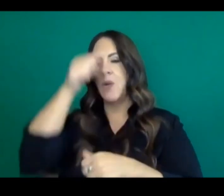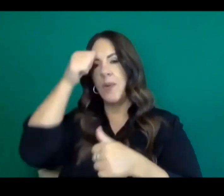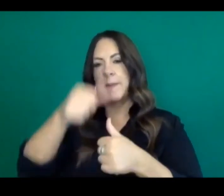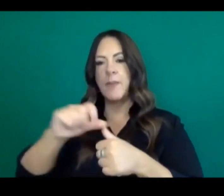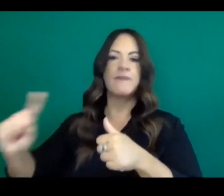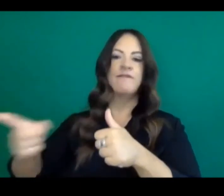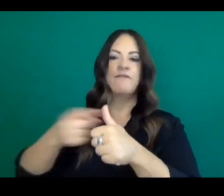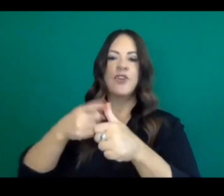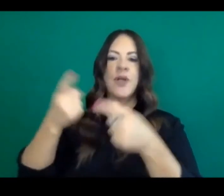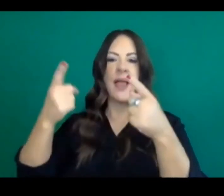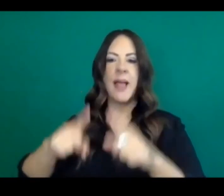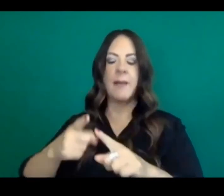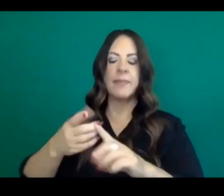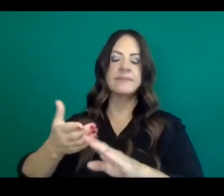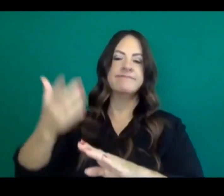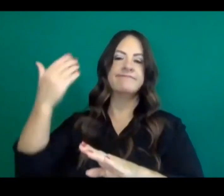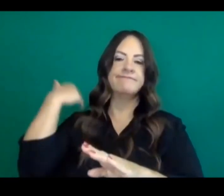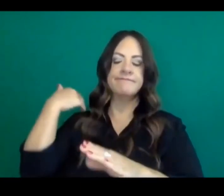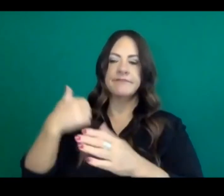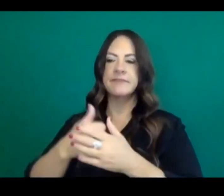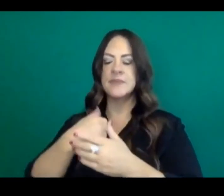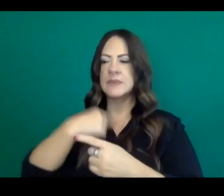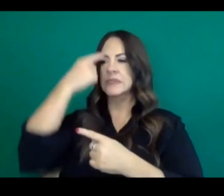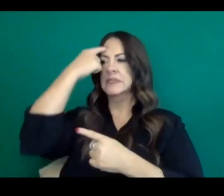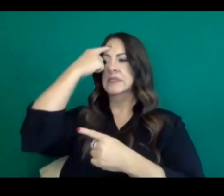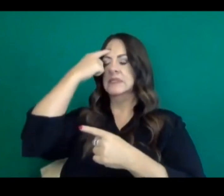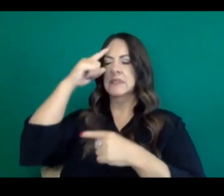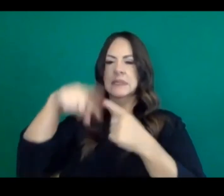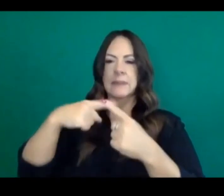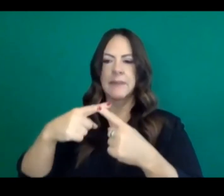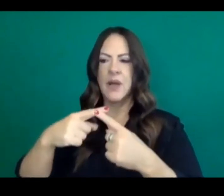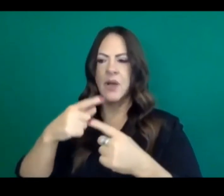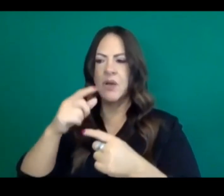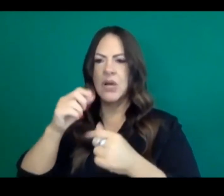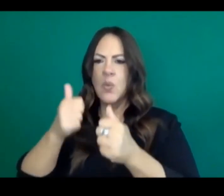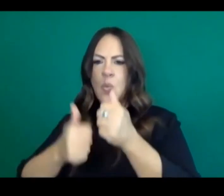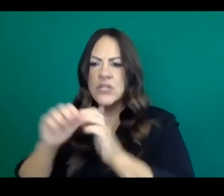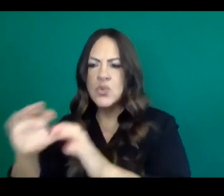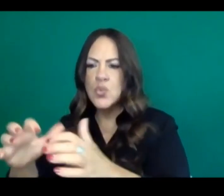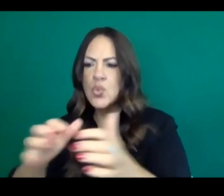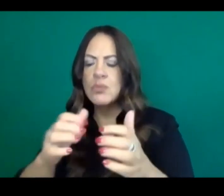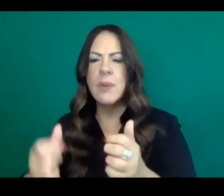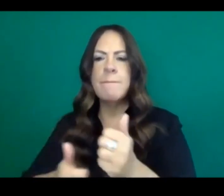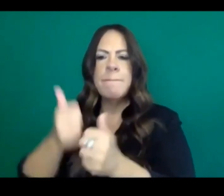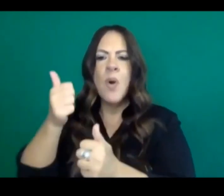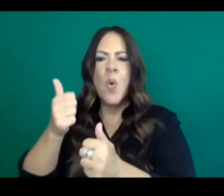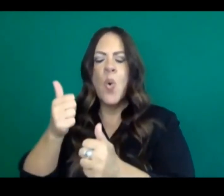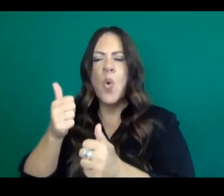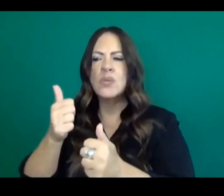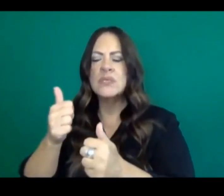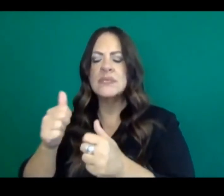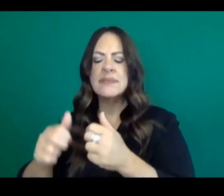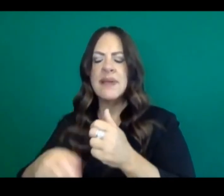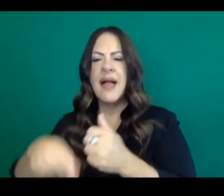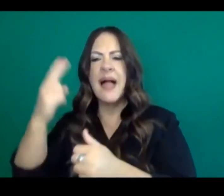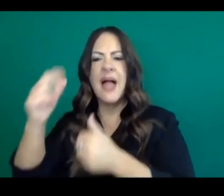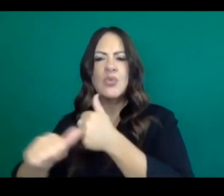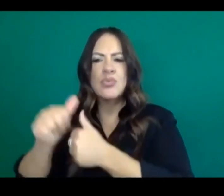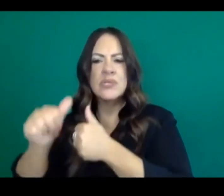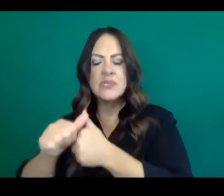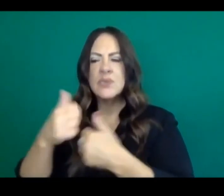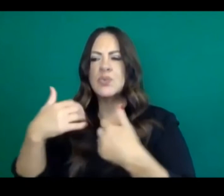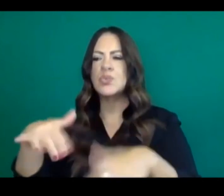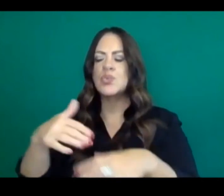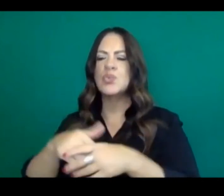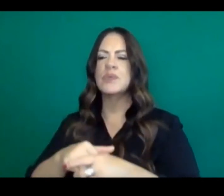response and really thinking about vulnerable populations in a way that I think was, was, um, really the way California